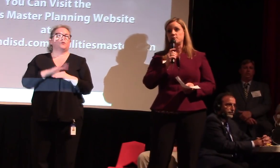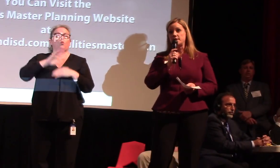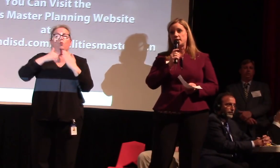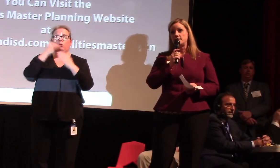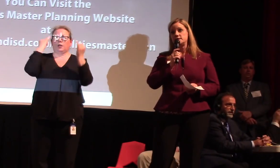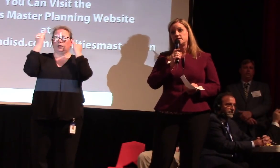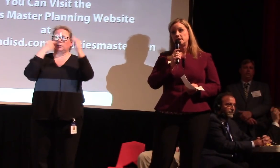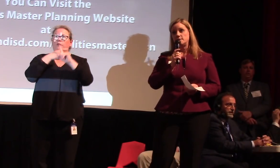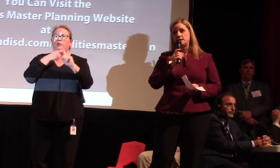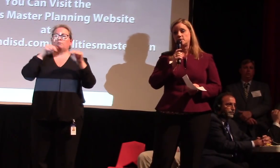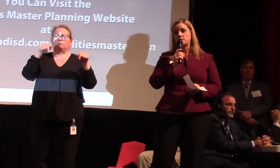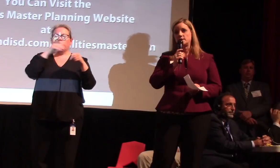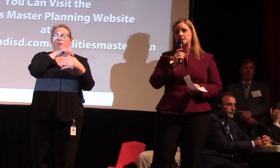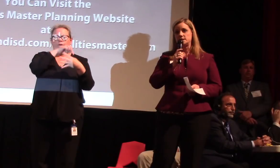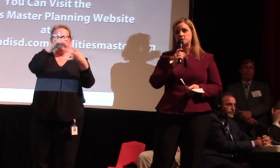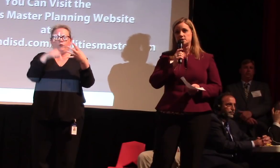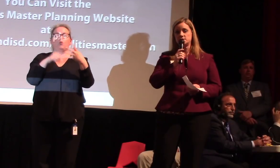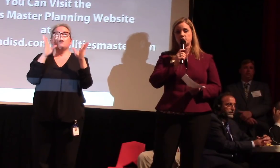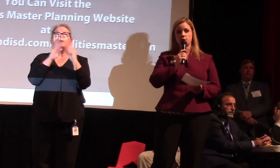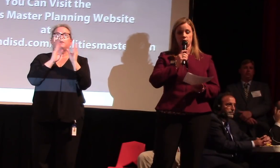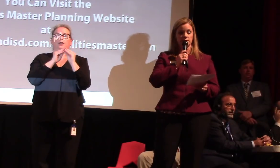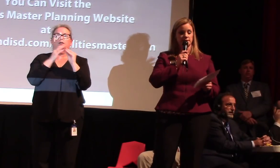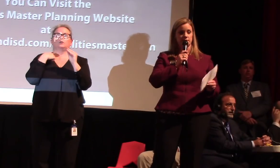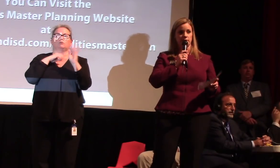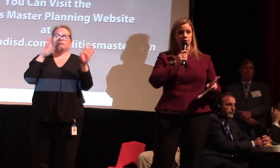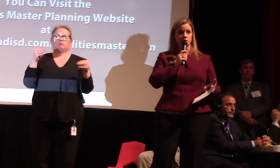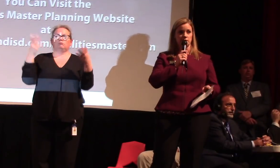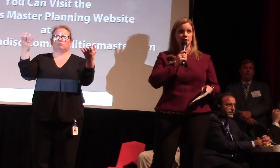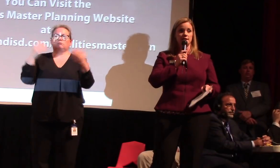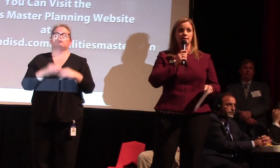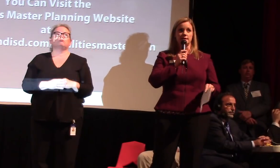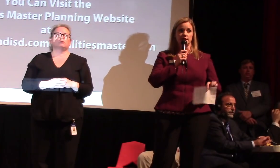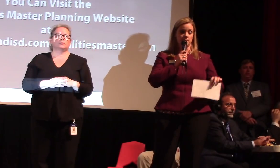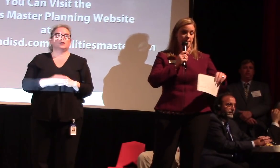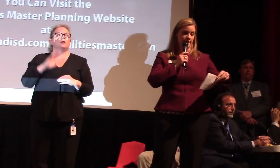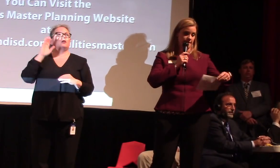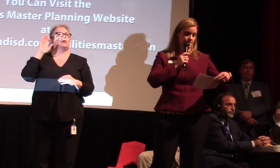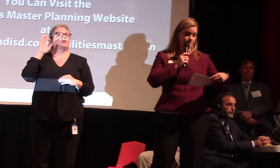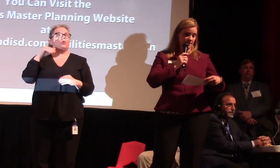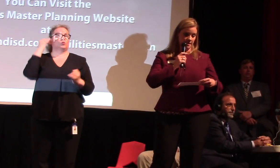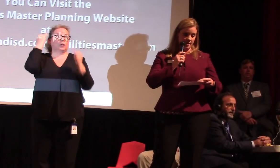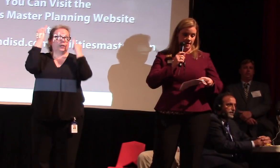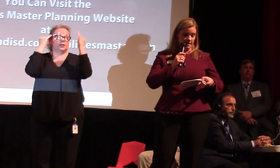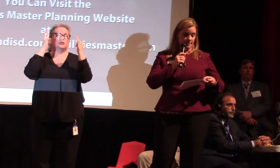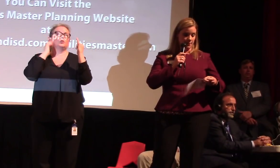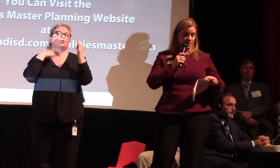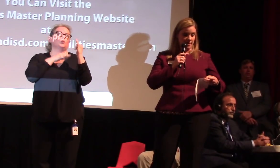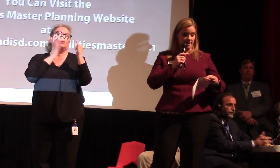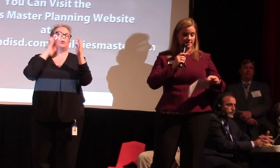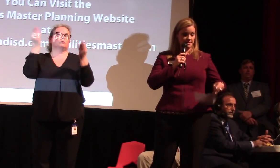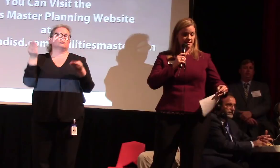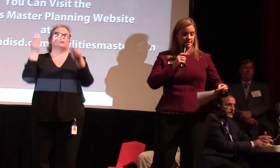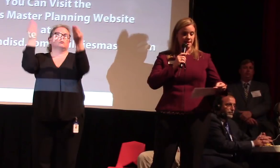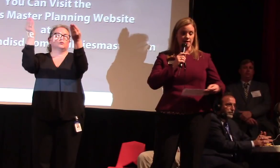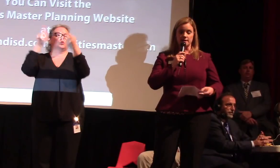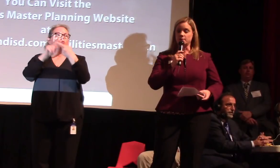continue from there and the development of recommendations for board consideration in May. With that I want